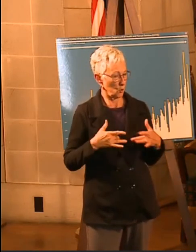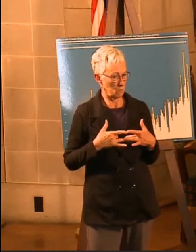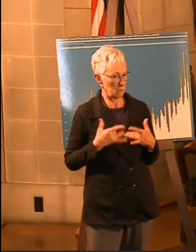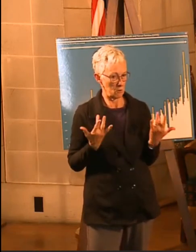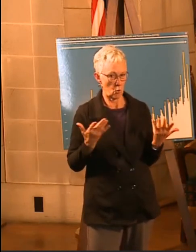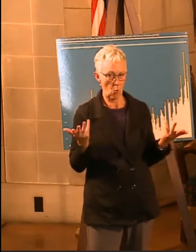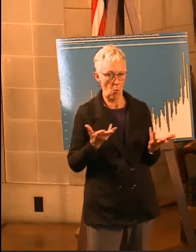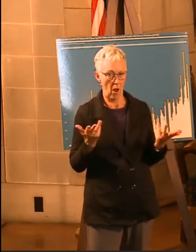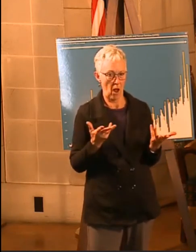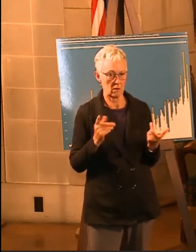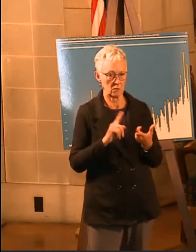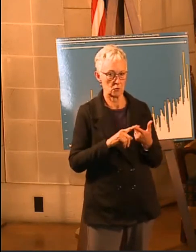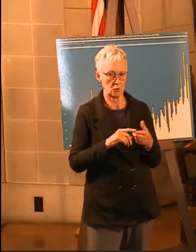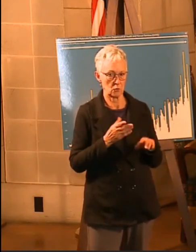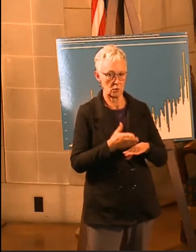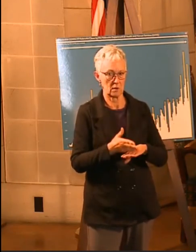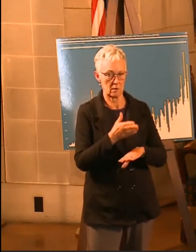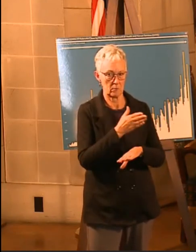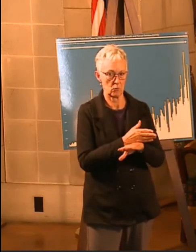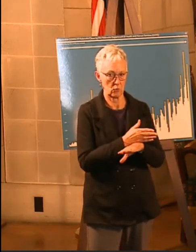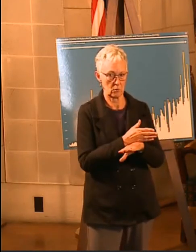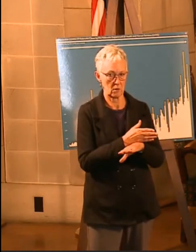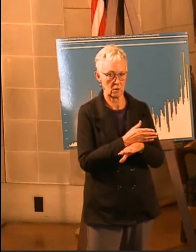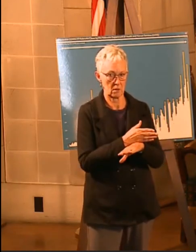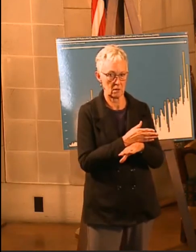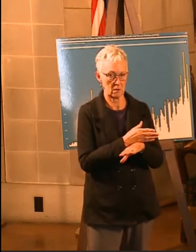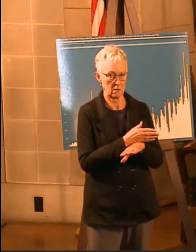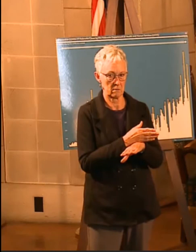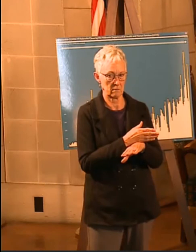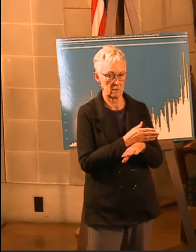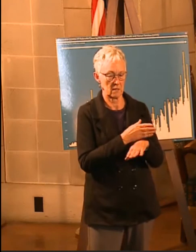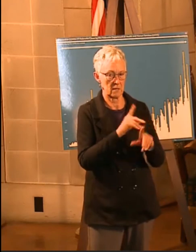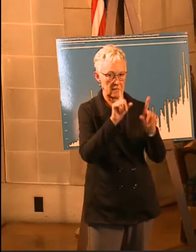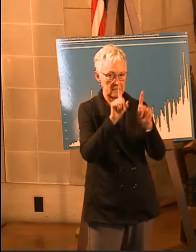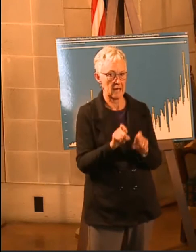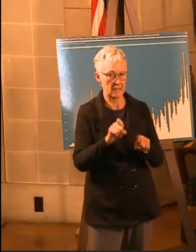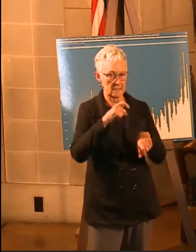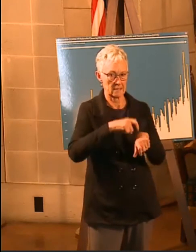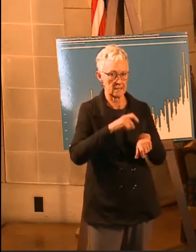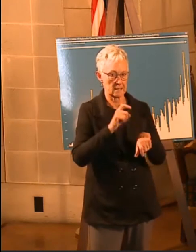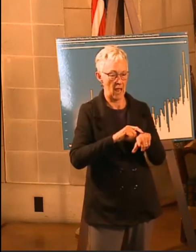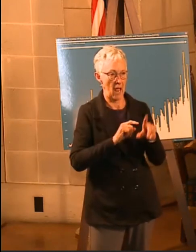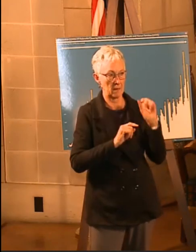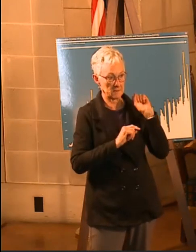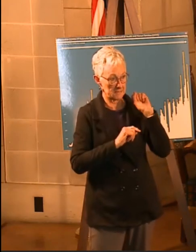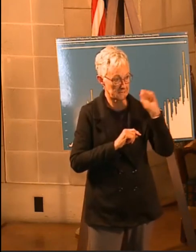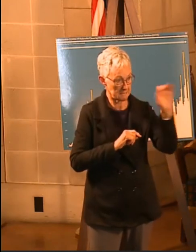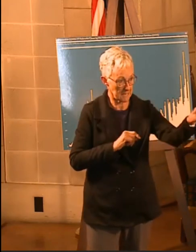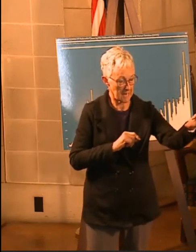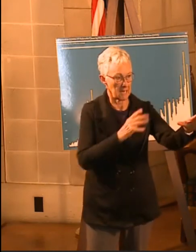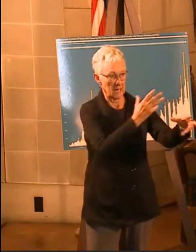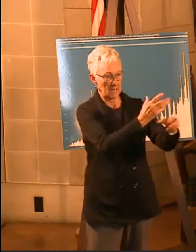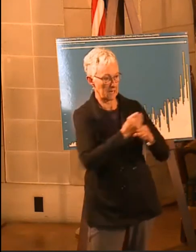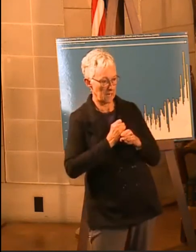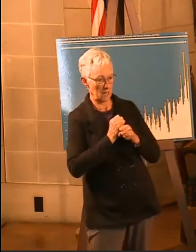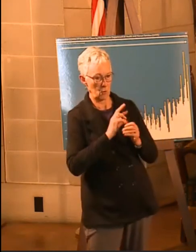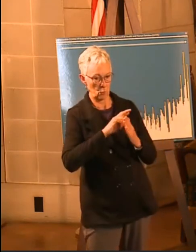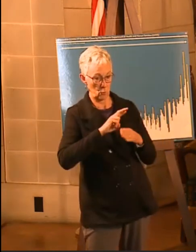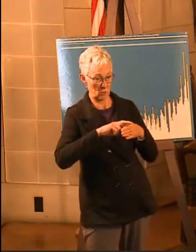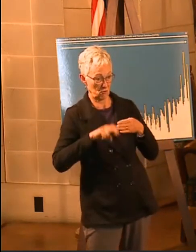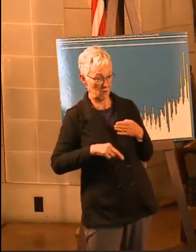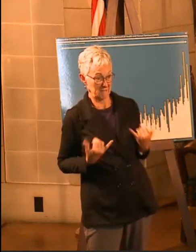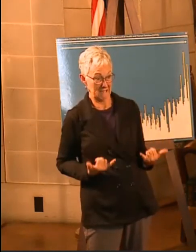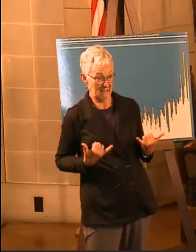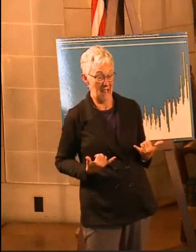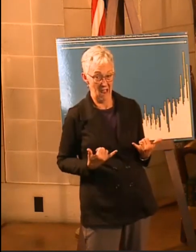dashboard, Test Nebraska is currently averaging between four and four and a half days. Yeah. So Bill Richley, Channel 1011, talking about